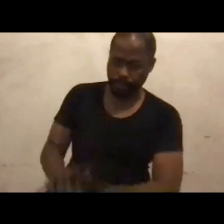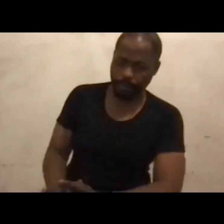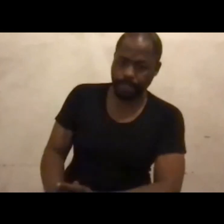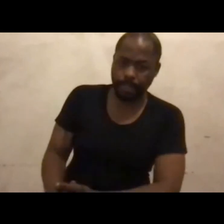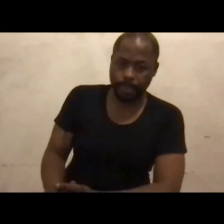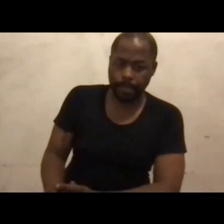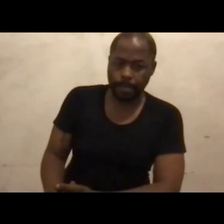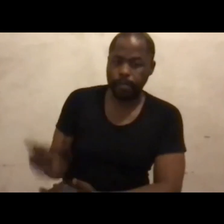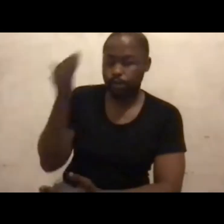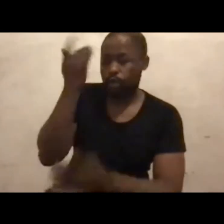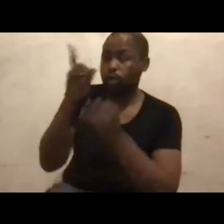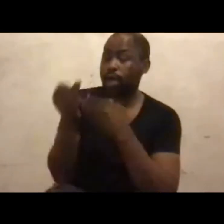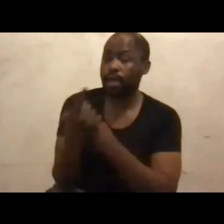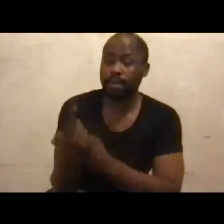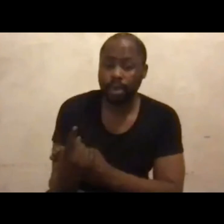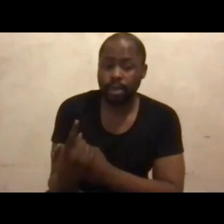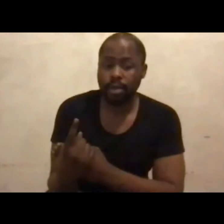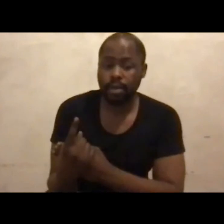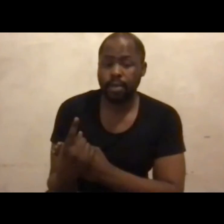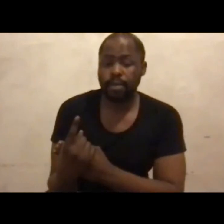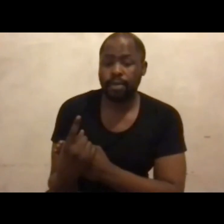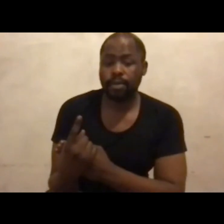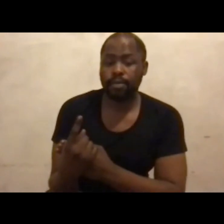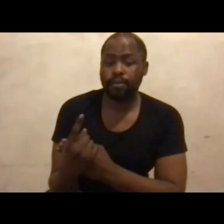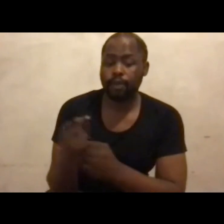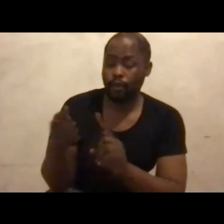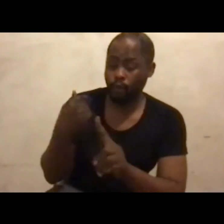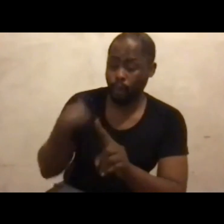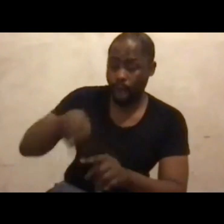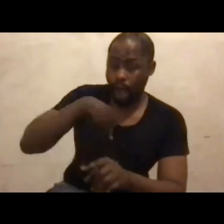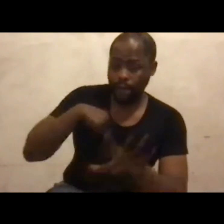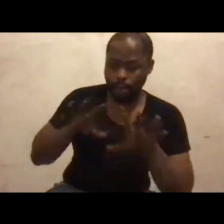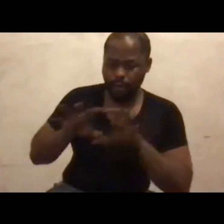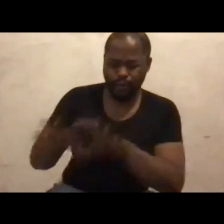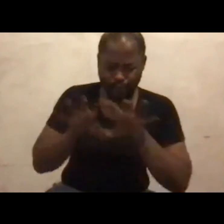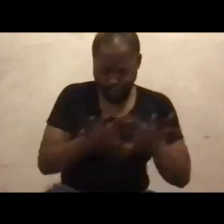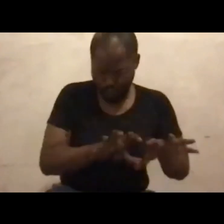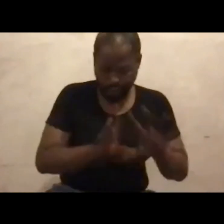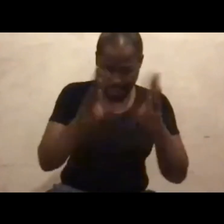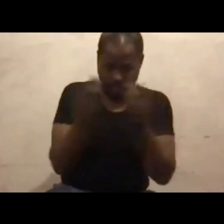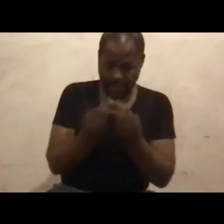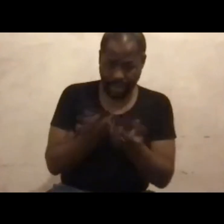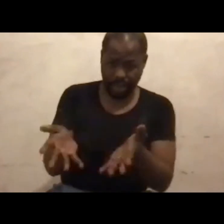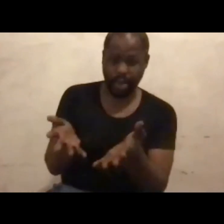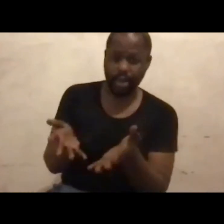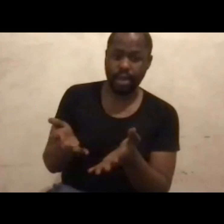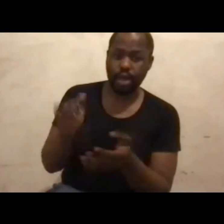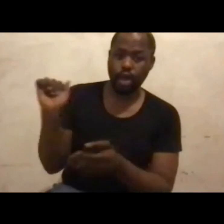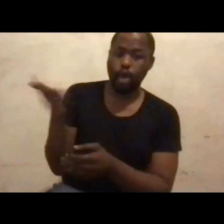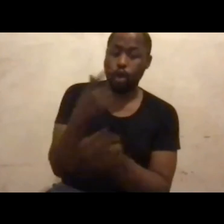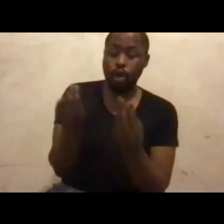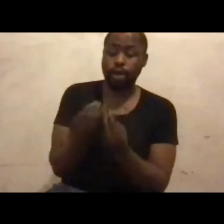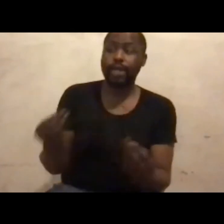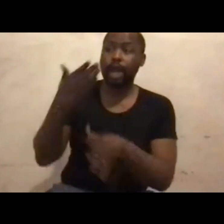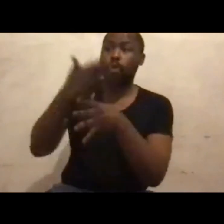what happened, Lydia? Out of that forcefulness, all of those children today are employed elsewhere.